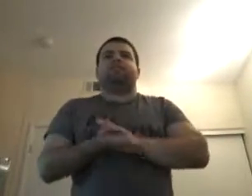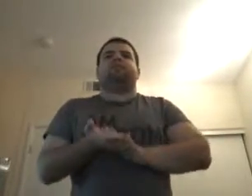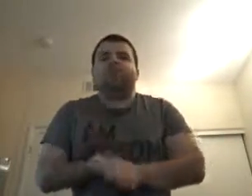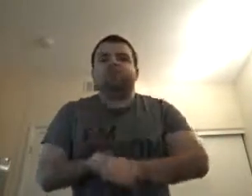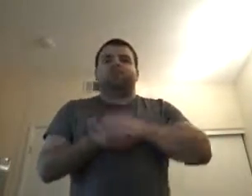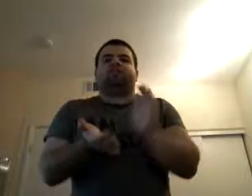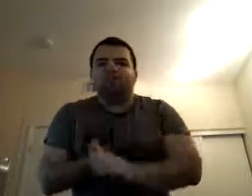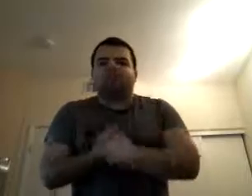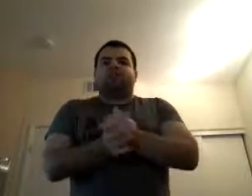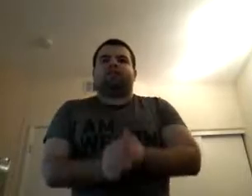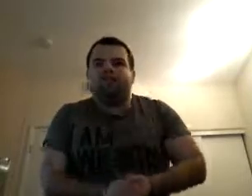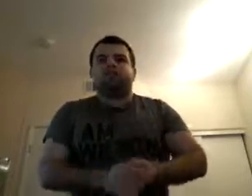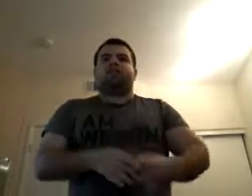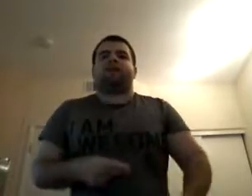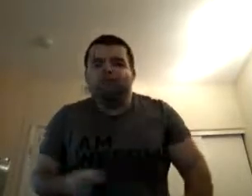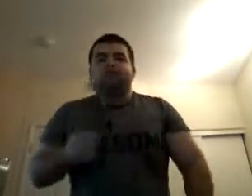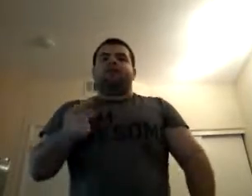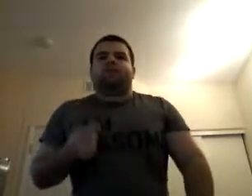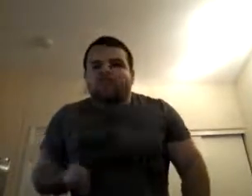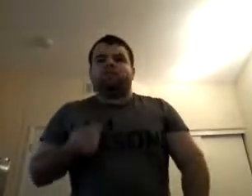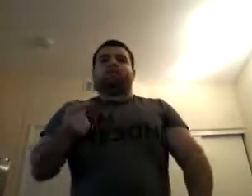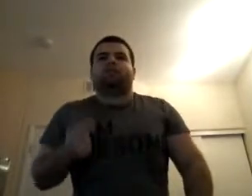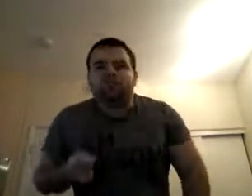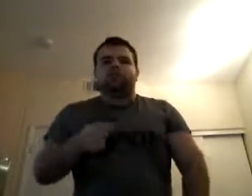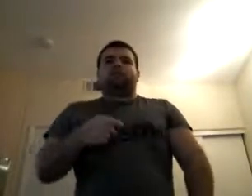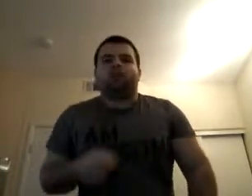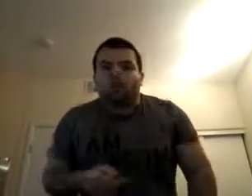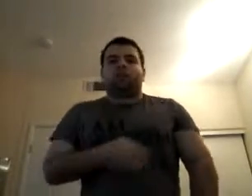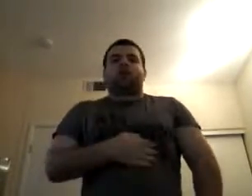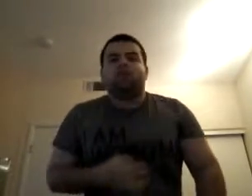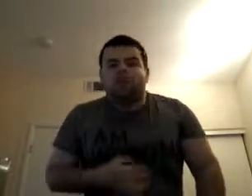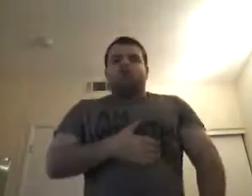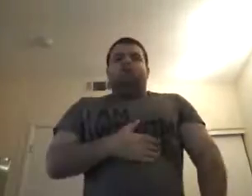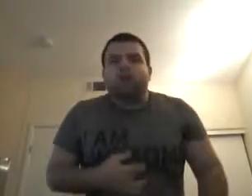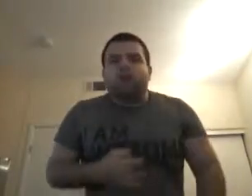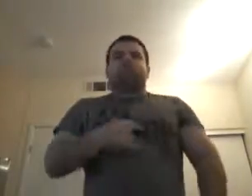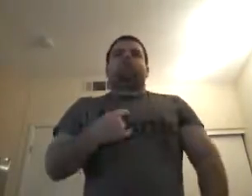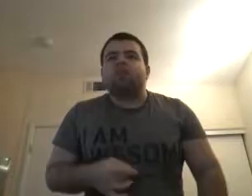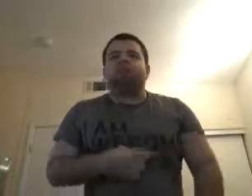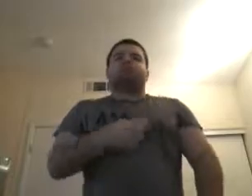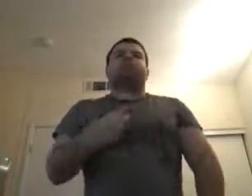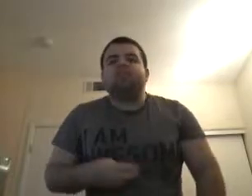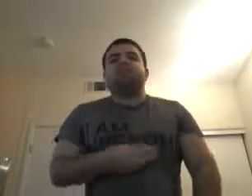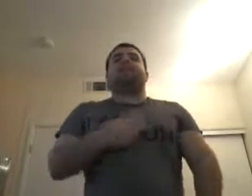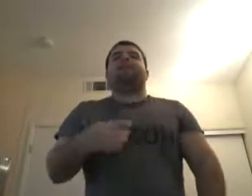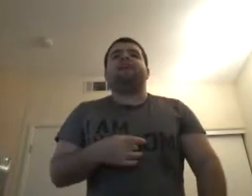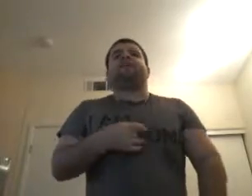you feel like a man? Let me push her around. Do you feel better now?